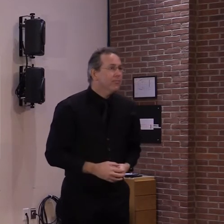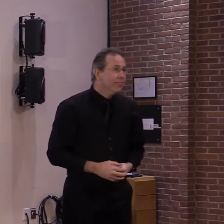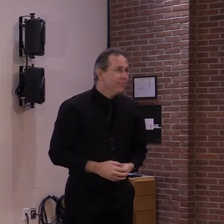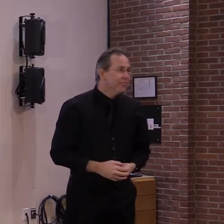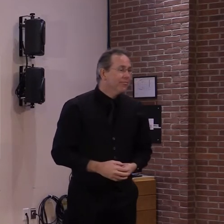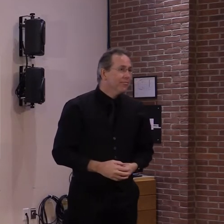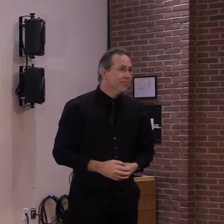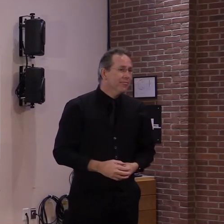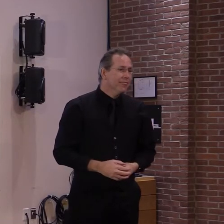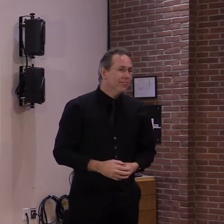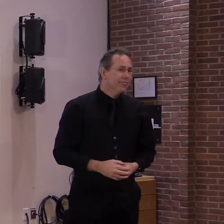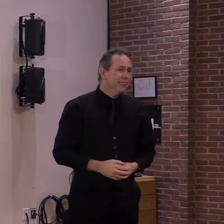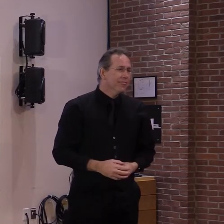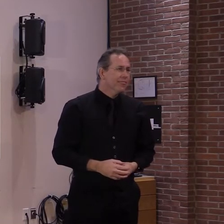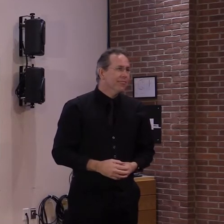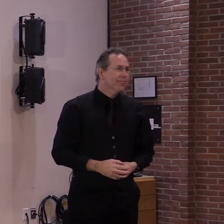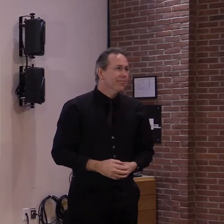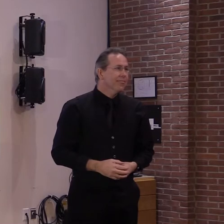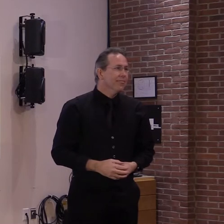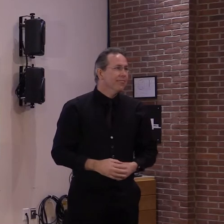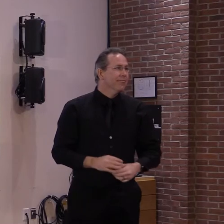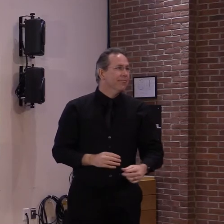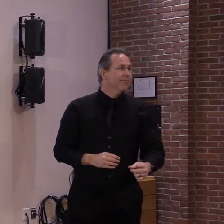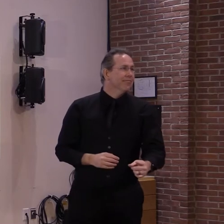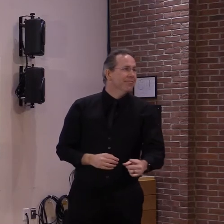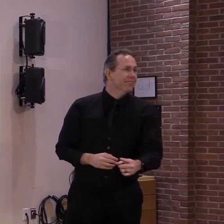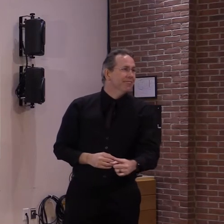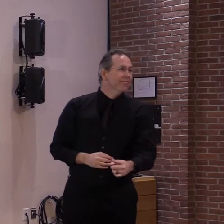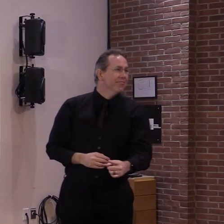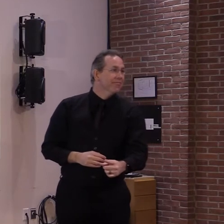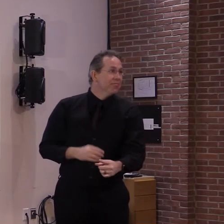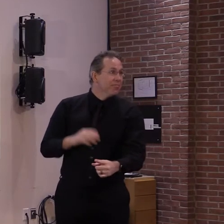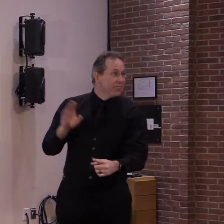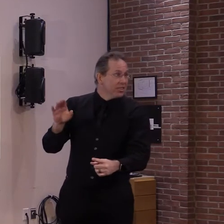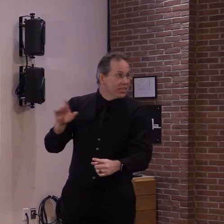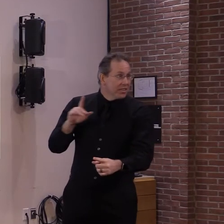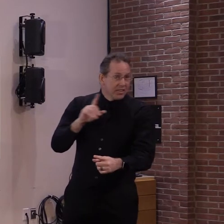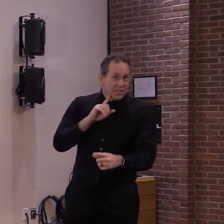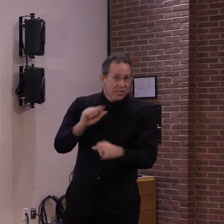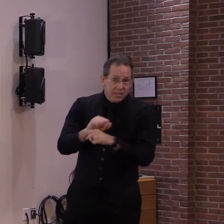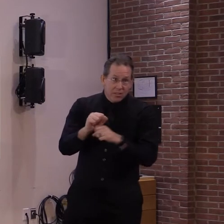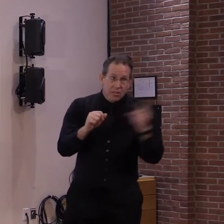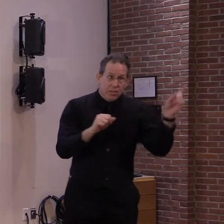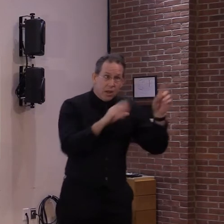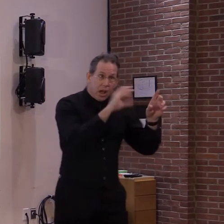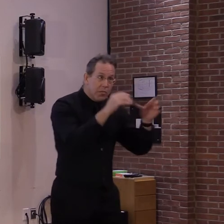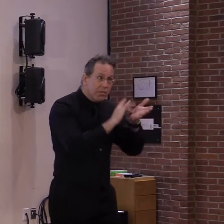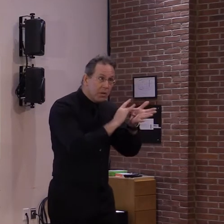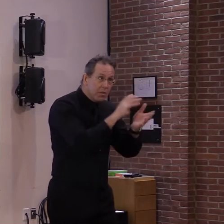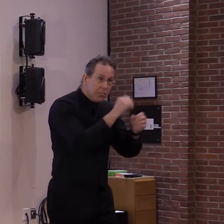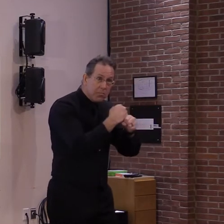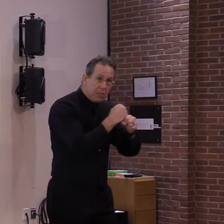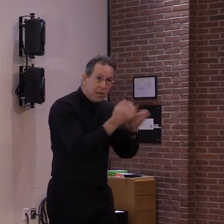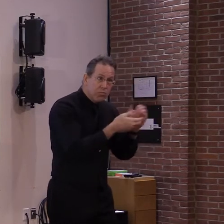Are you hearing that production is going like pretty well on, from these companies? Like they're able to keep up?